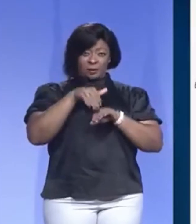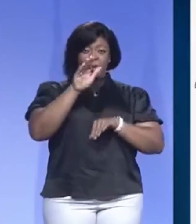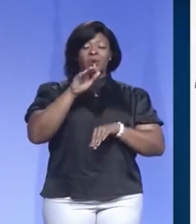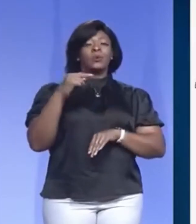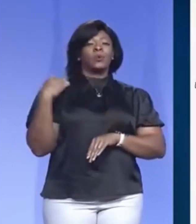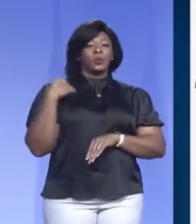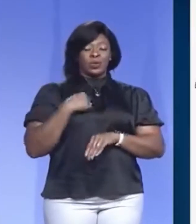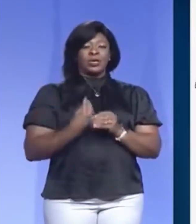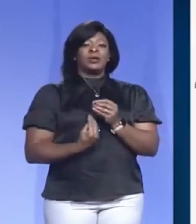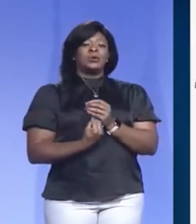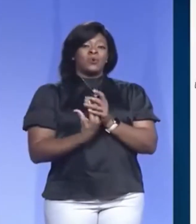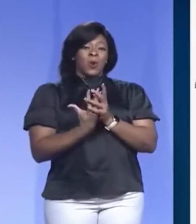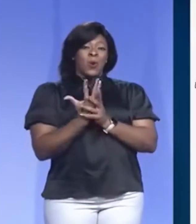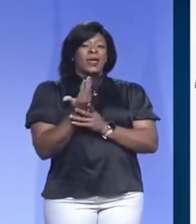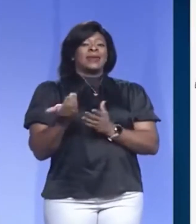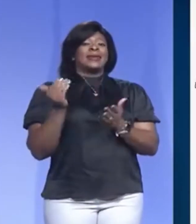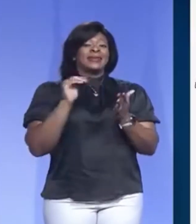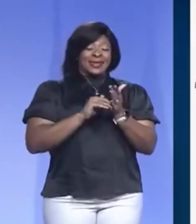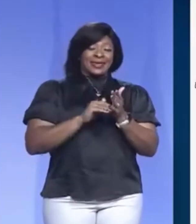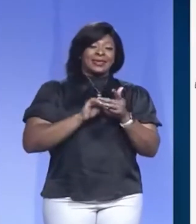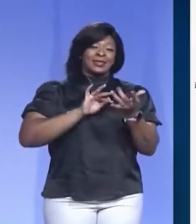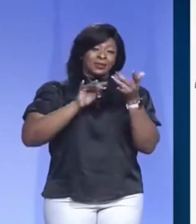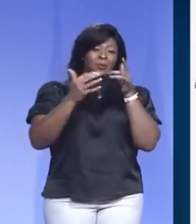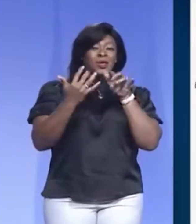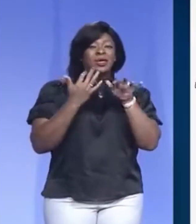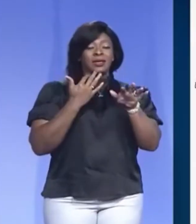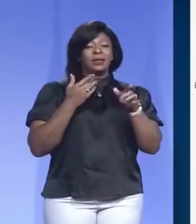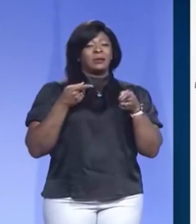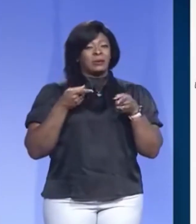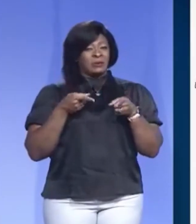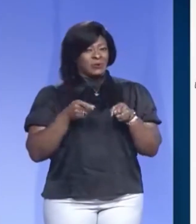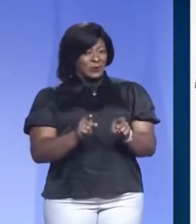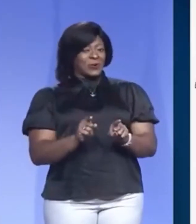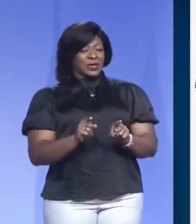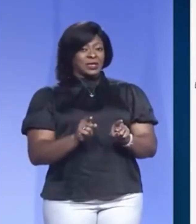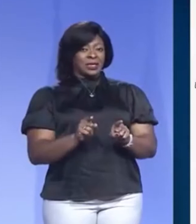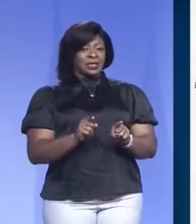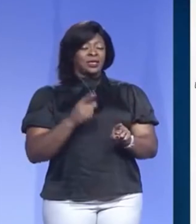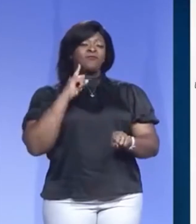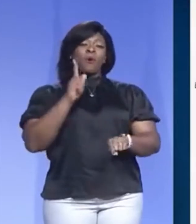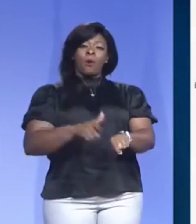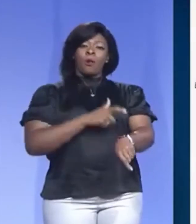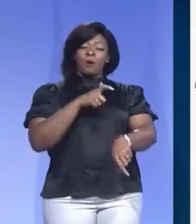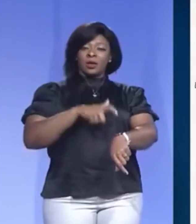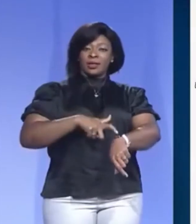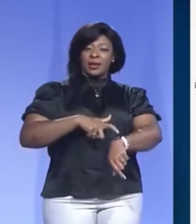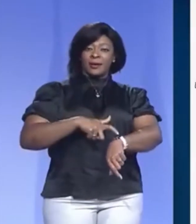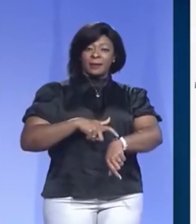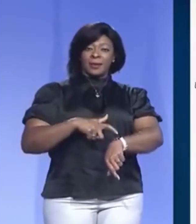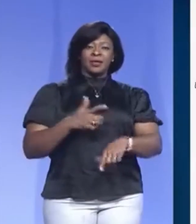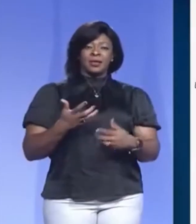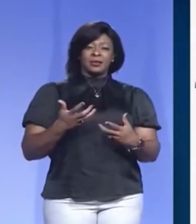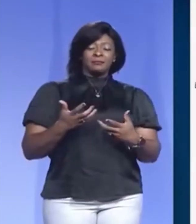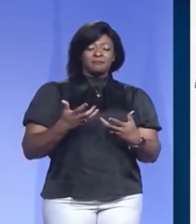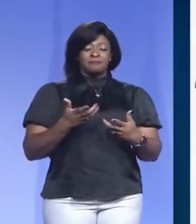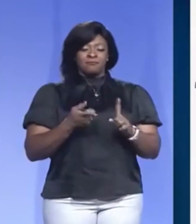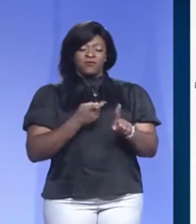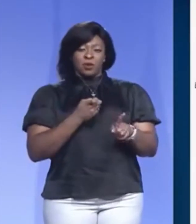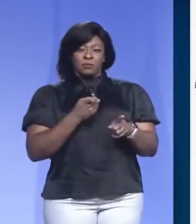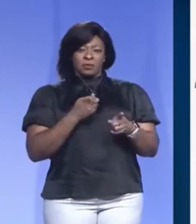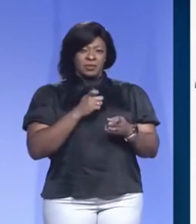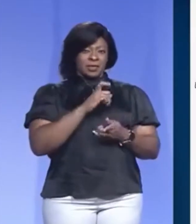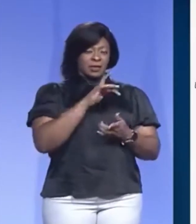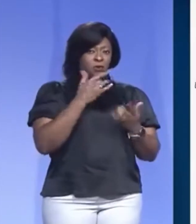are growing the epidemic so during for a long period of time from early to